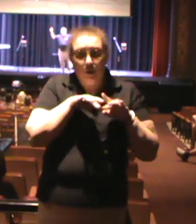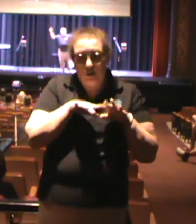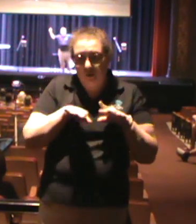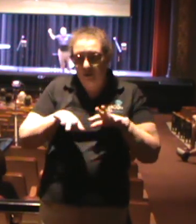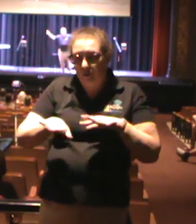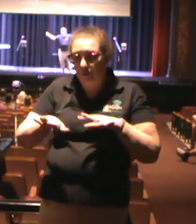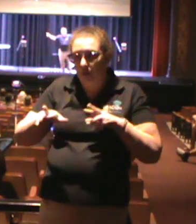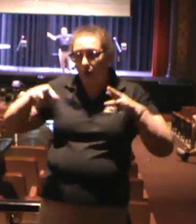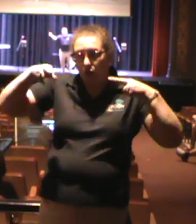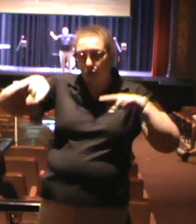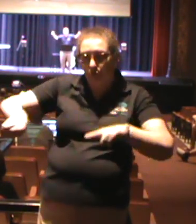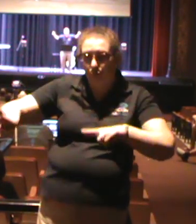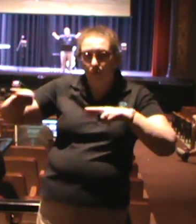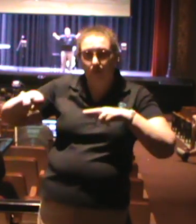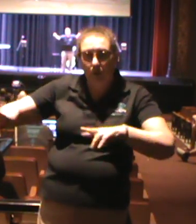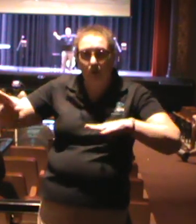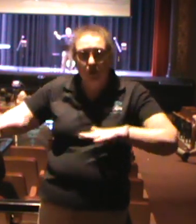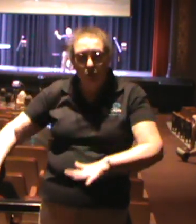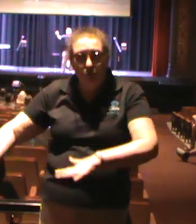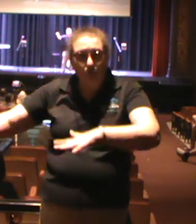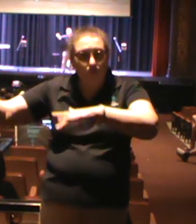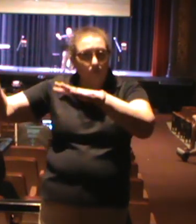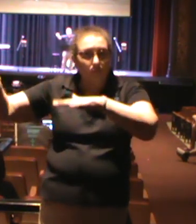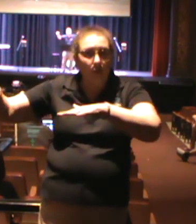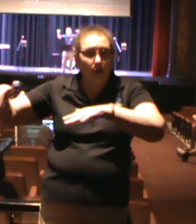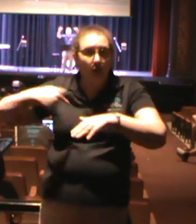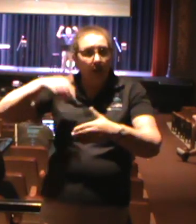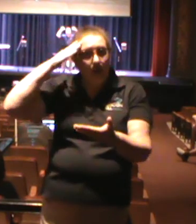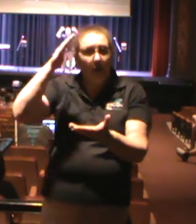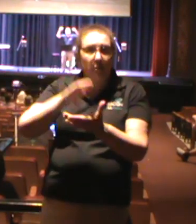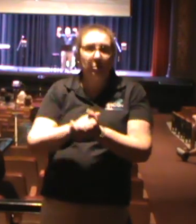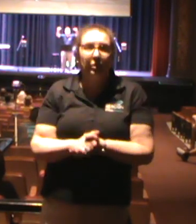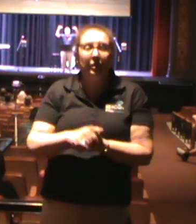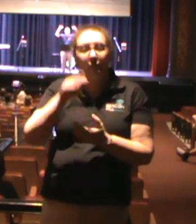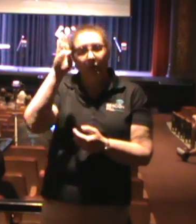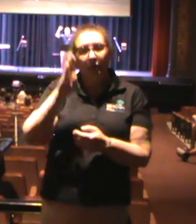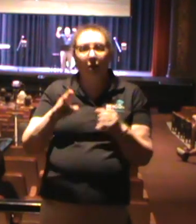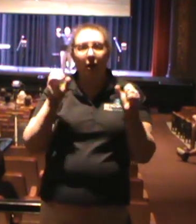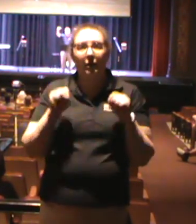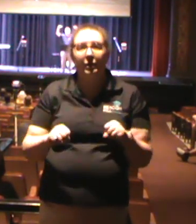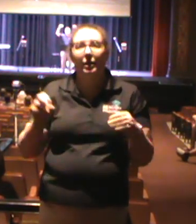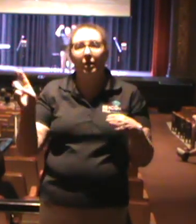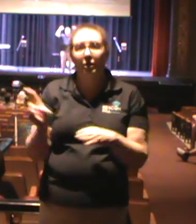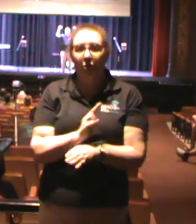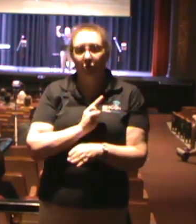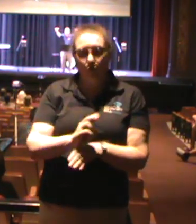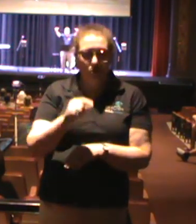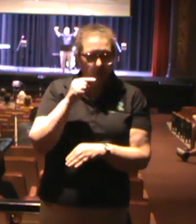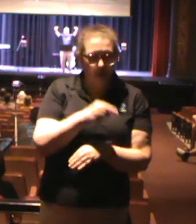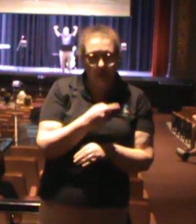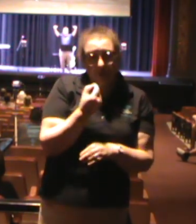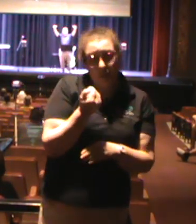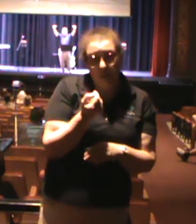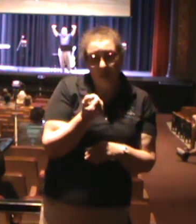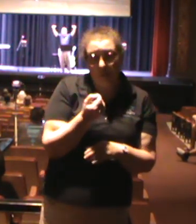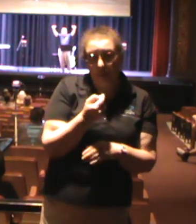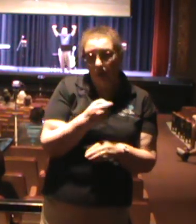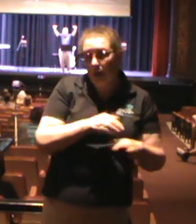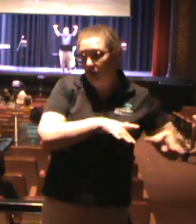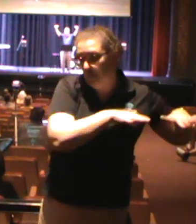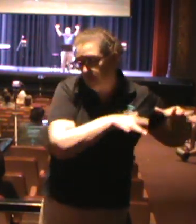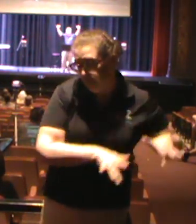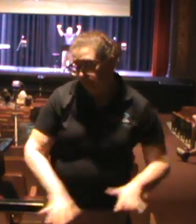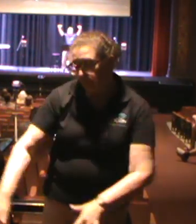can turn into a flood. And I believe God can use this trickle to flood this entire town with the gospel of Jesus Christ.